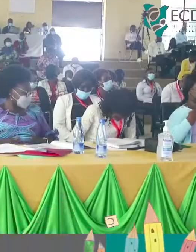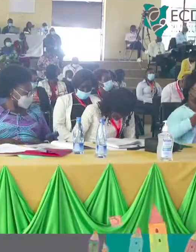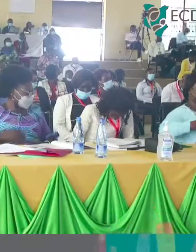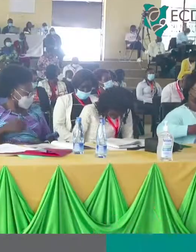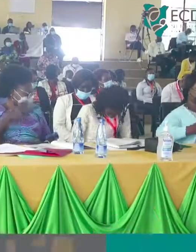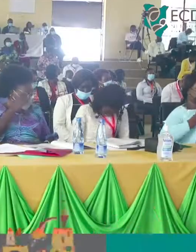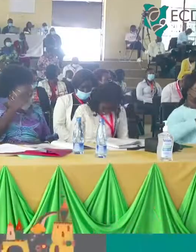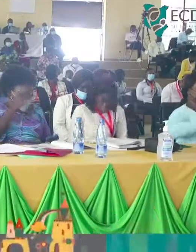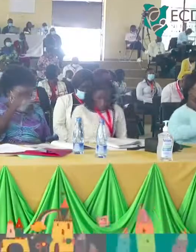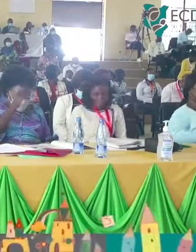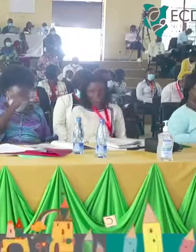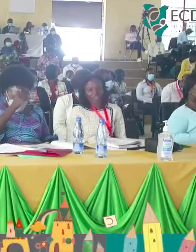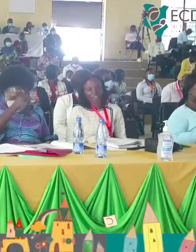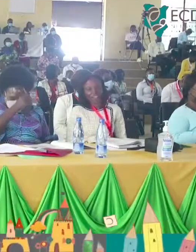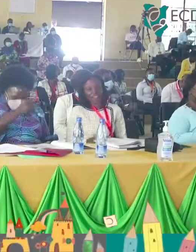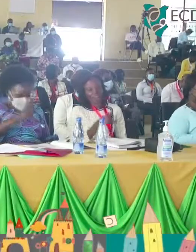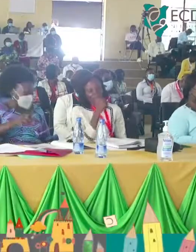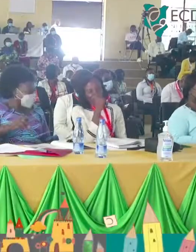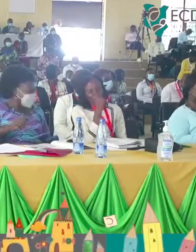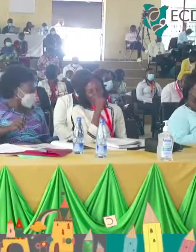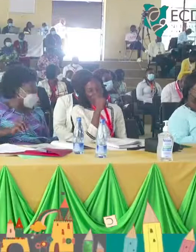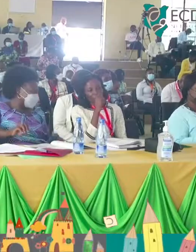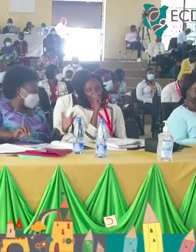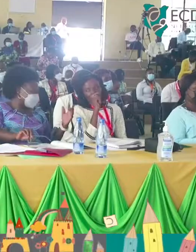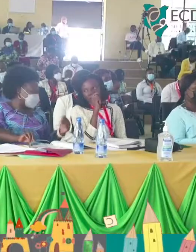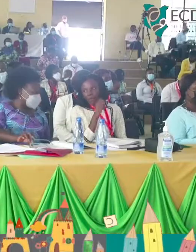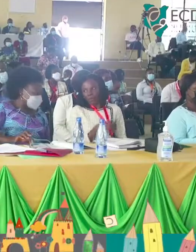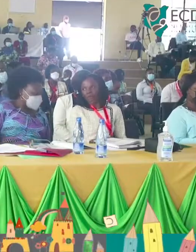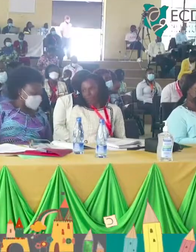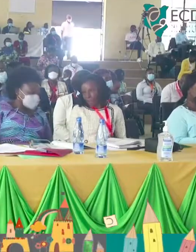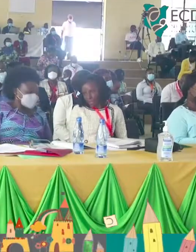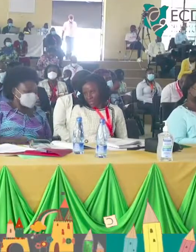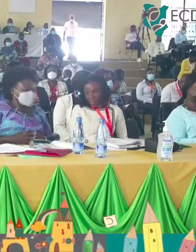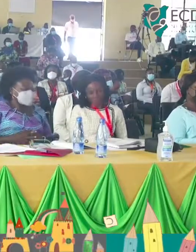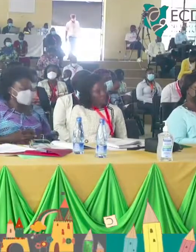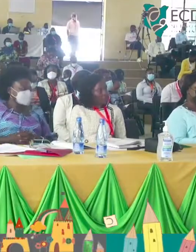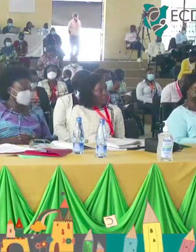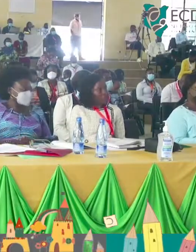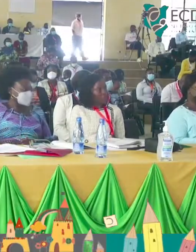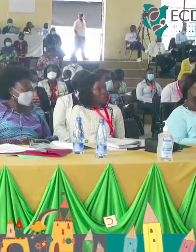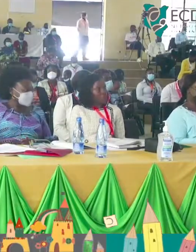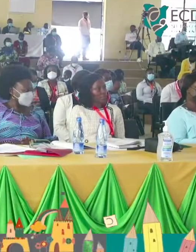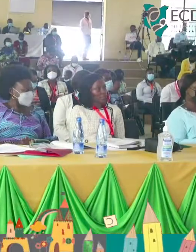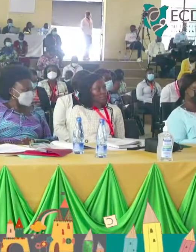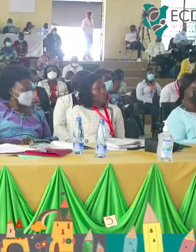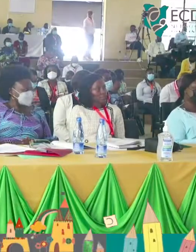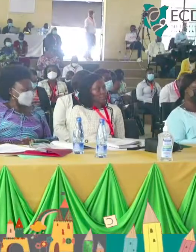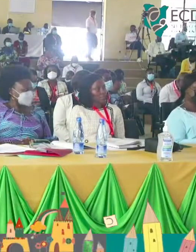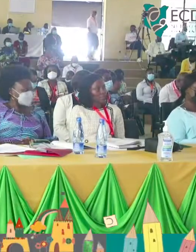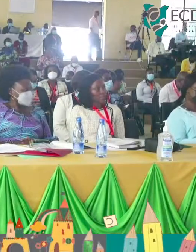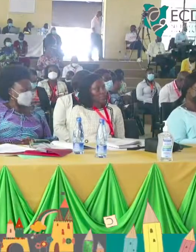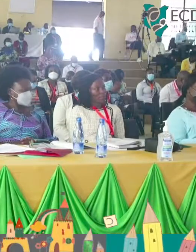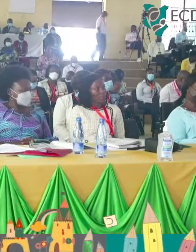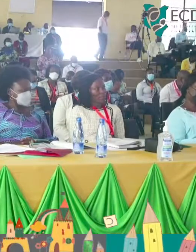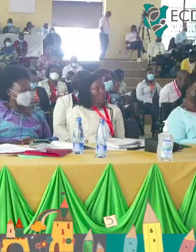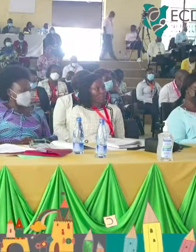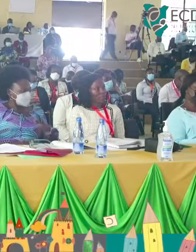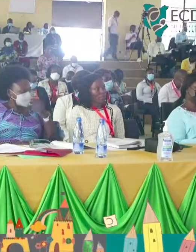The policy will help us address those gaps and have childcare on to the